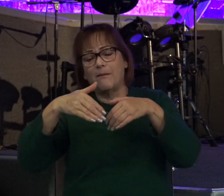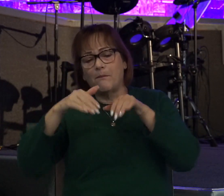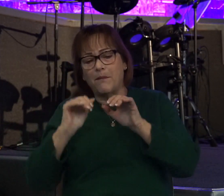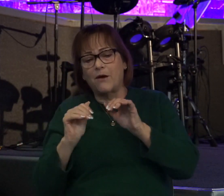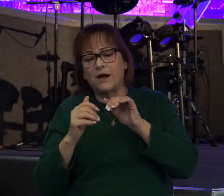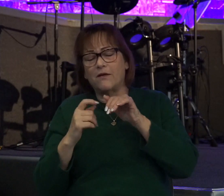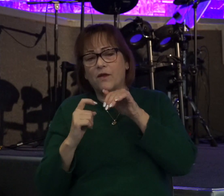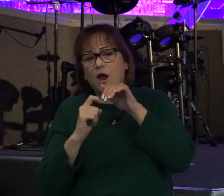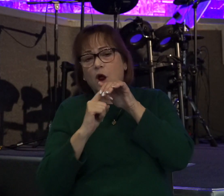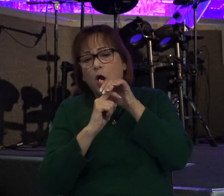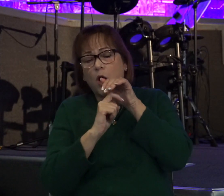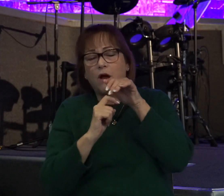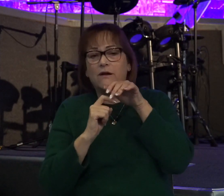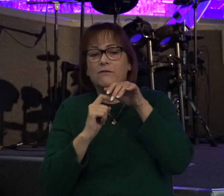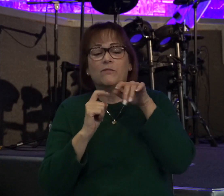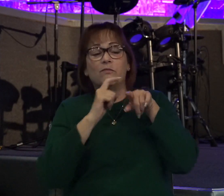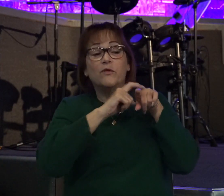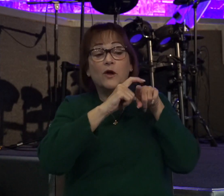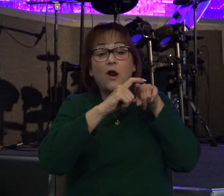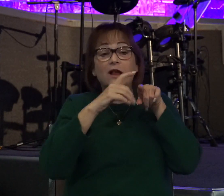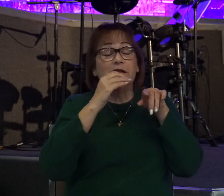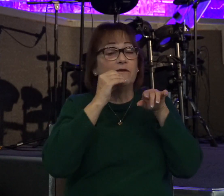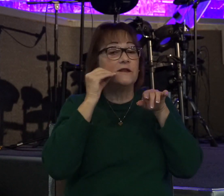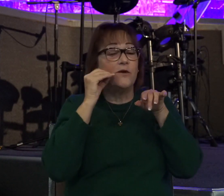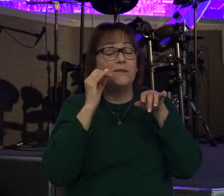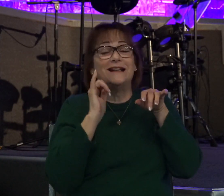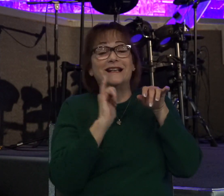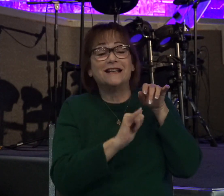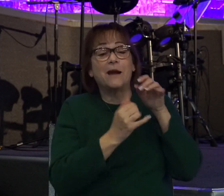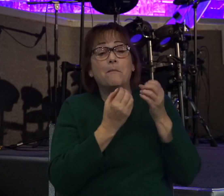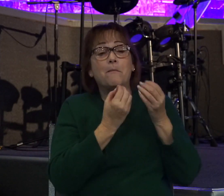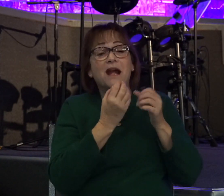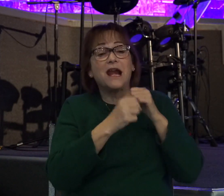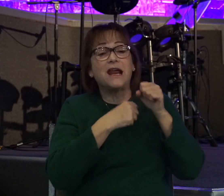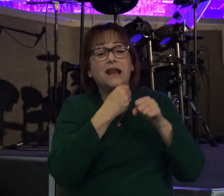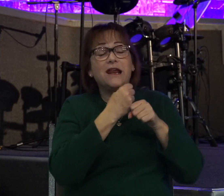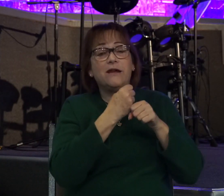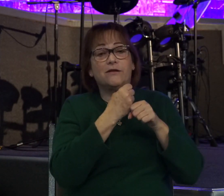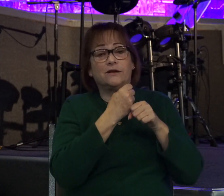this man's home. And there it stayed for many, many, many years.